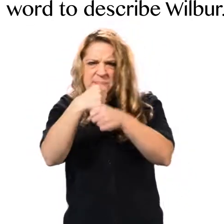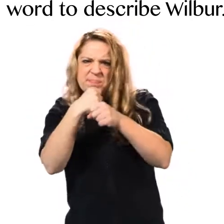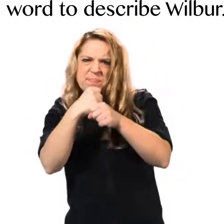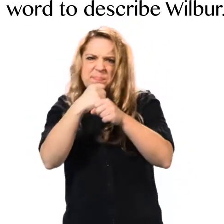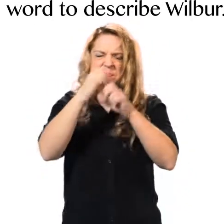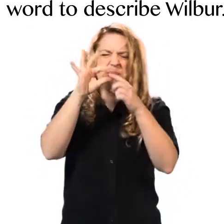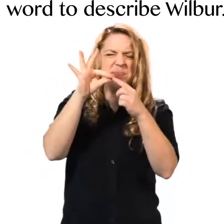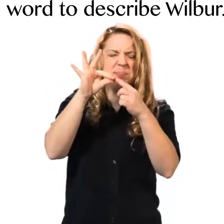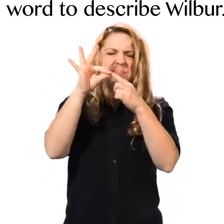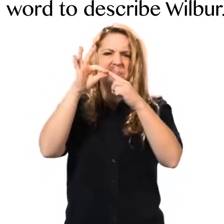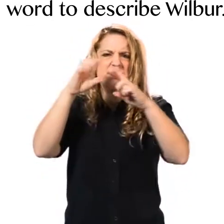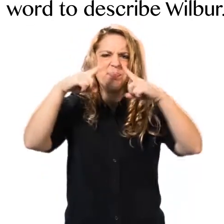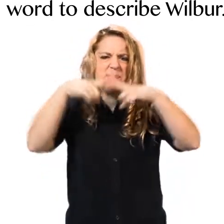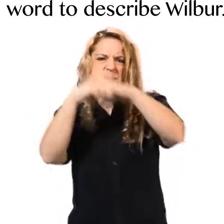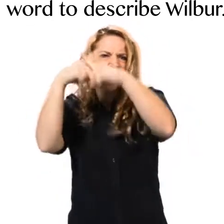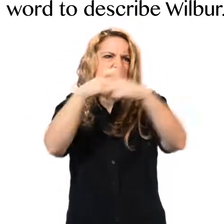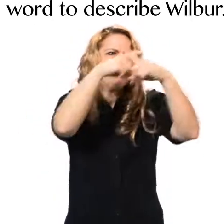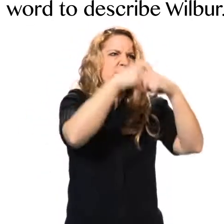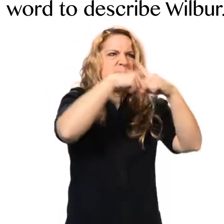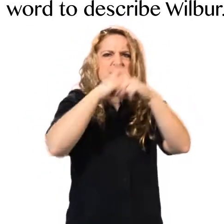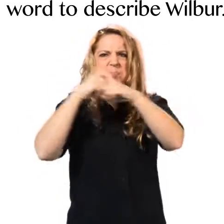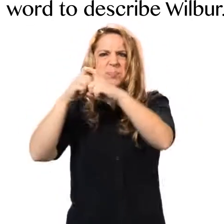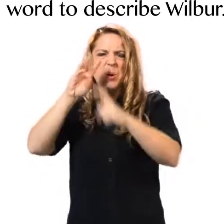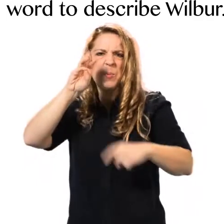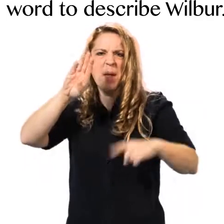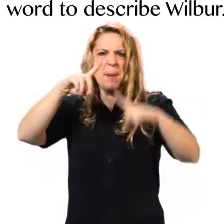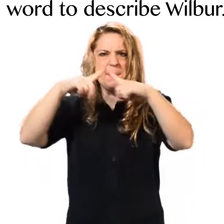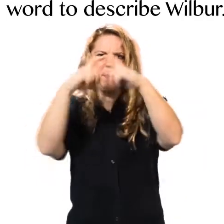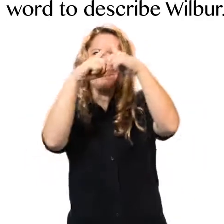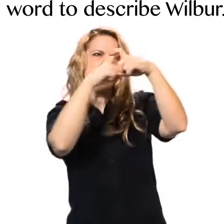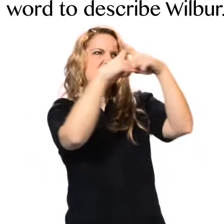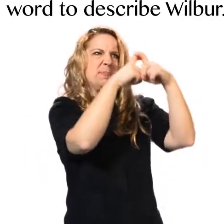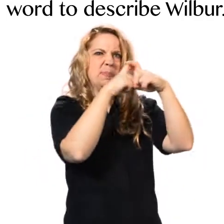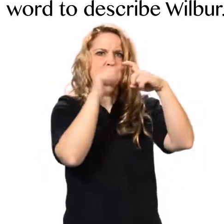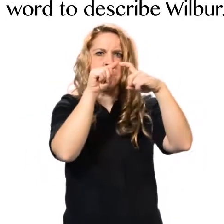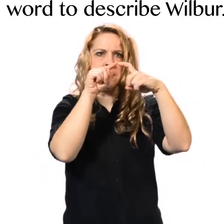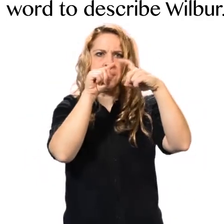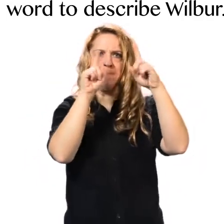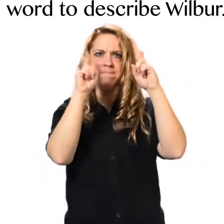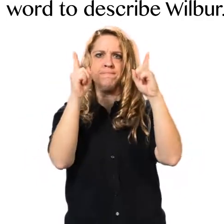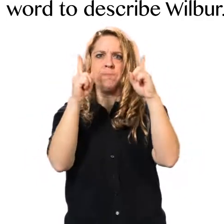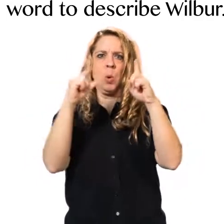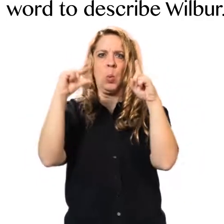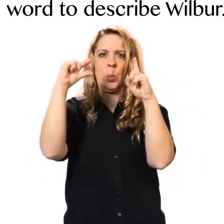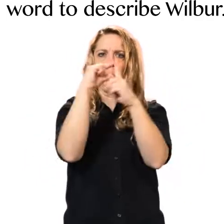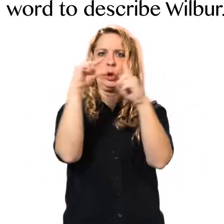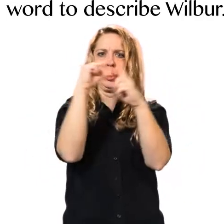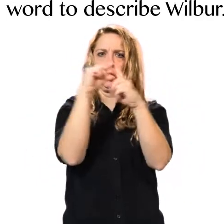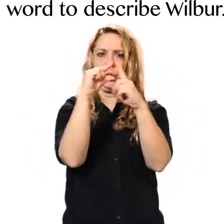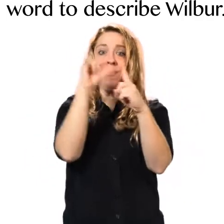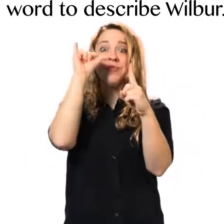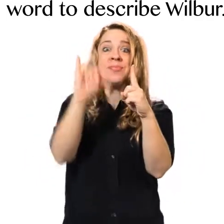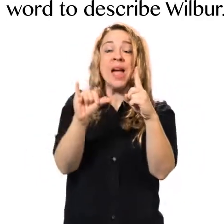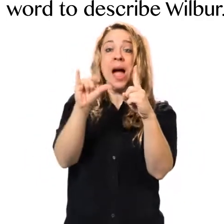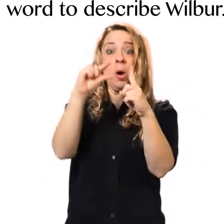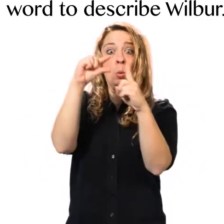Charlotte was planning to weave a very special web at the fair. She had to find the perfect word to